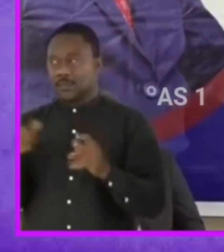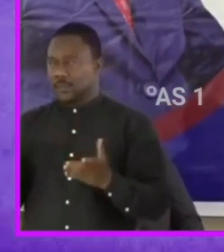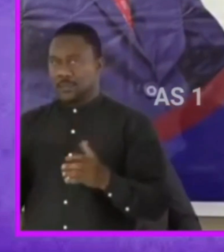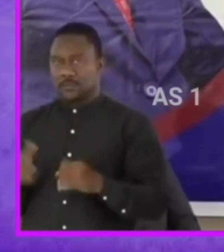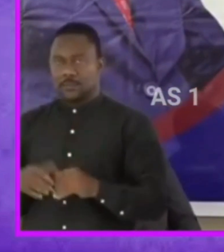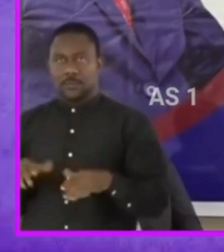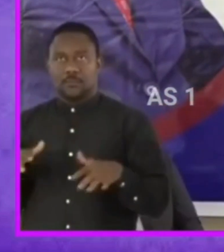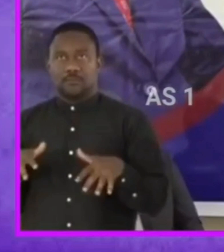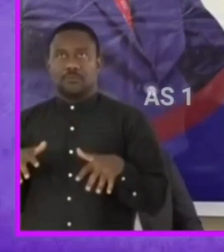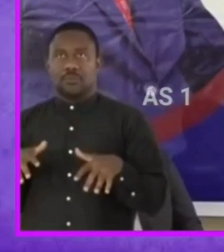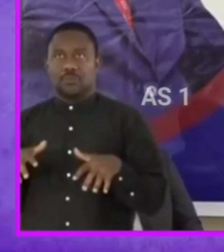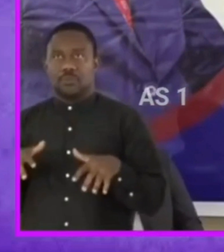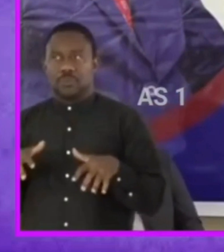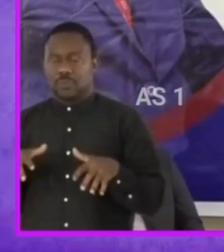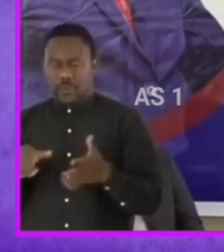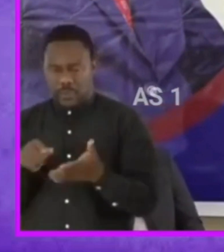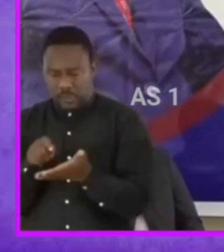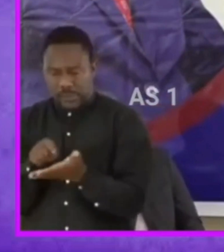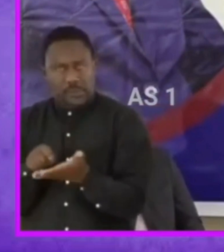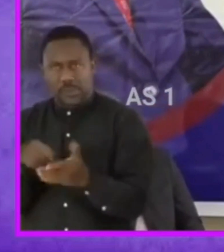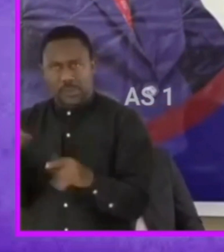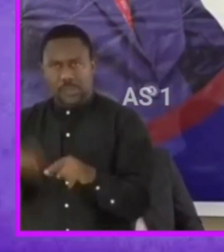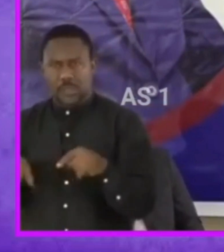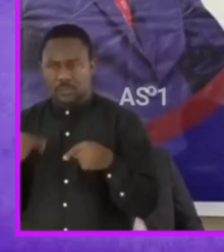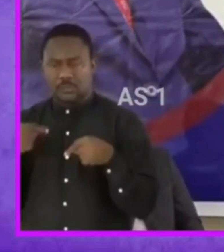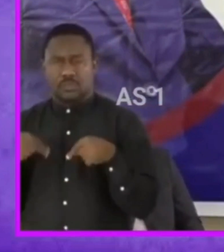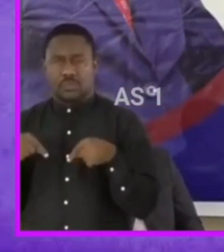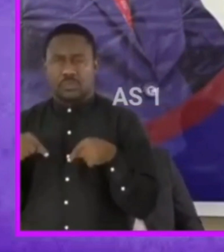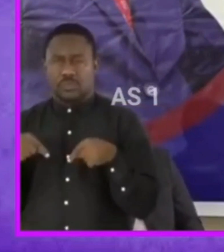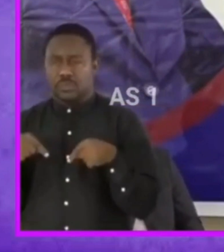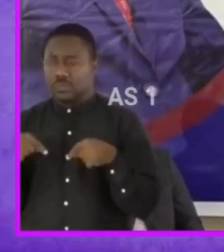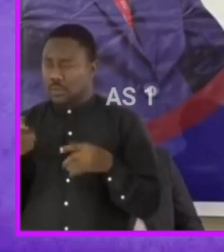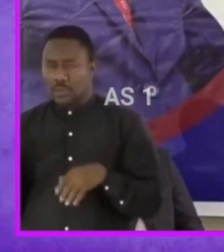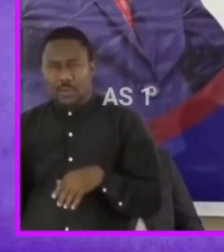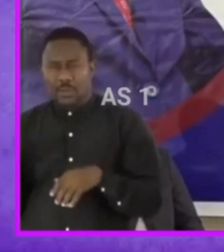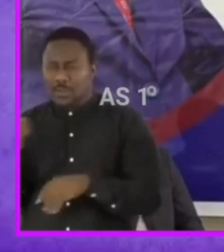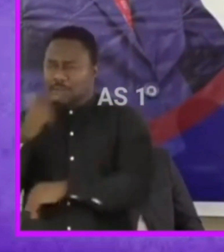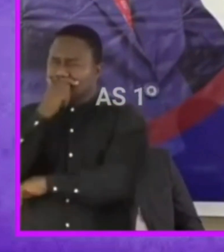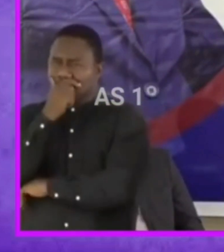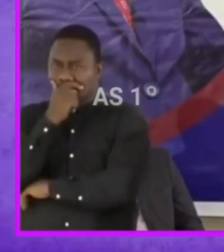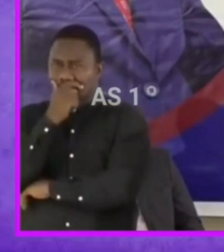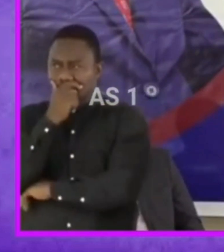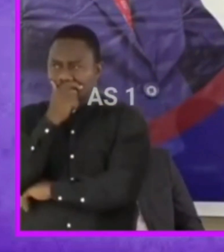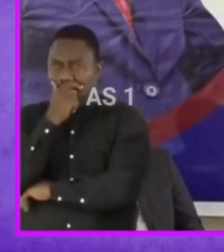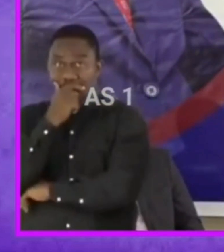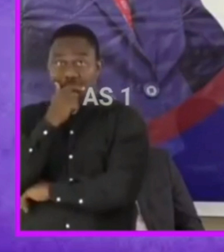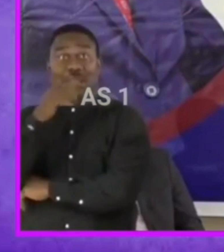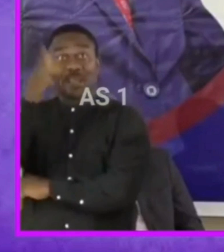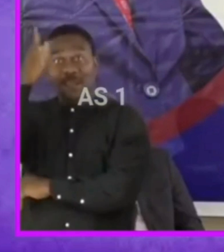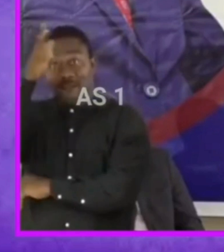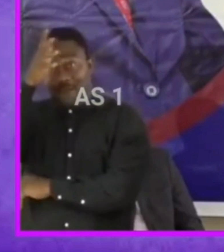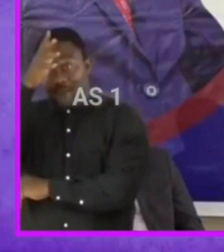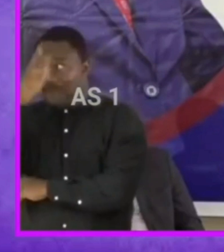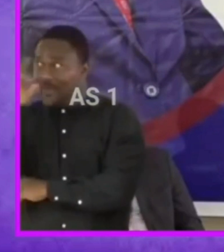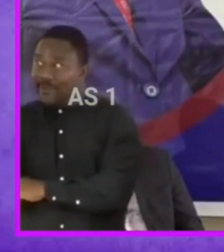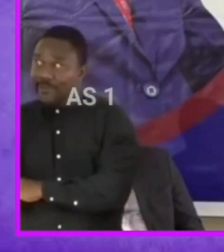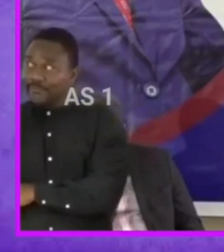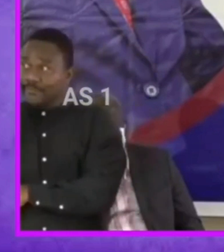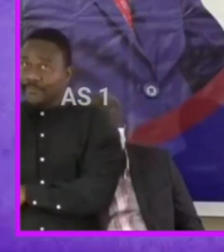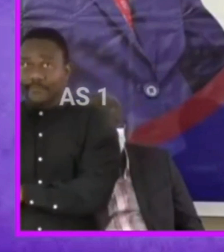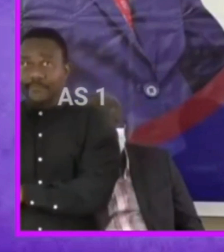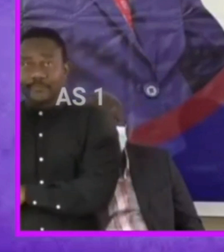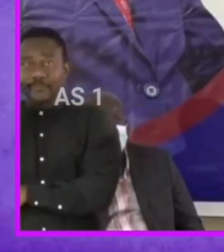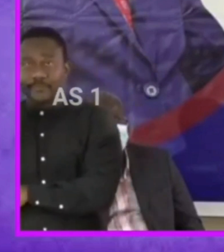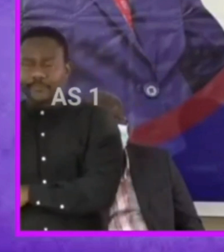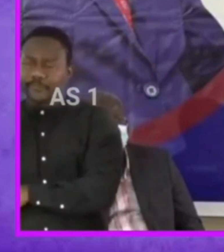froze he couldn't write he couldn't write and the mom came to me the dad actually brought him for the placement exam in